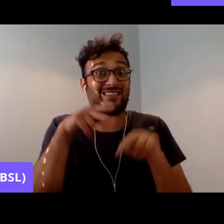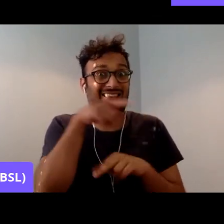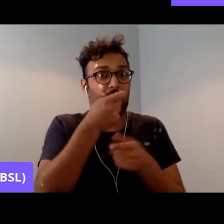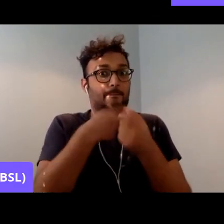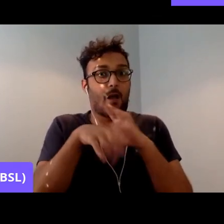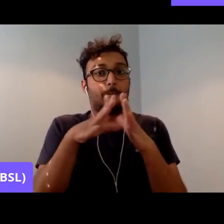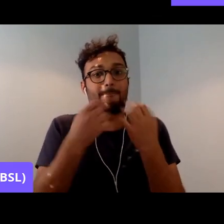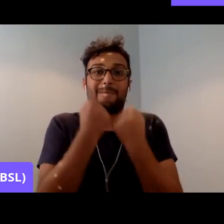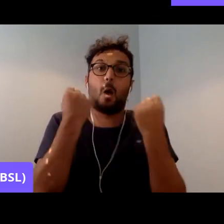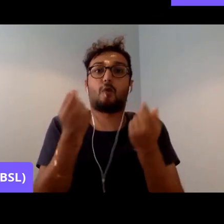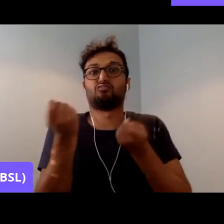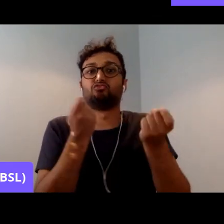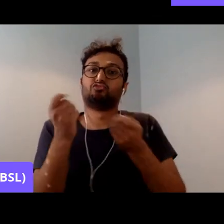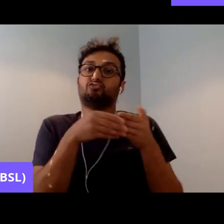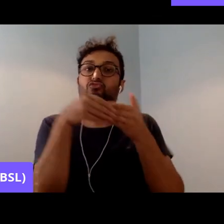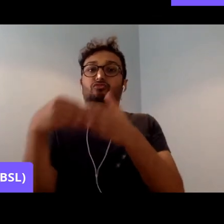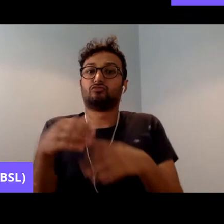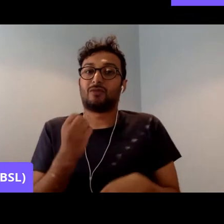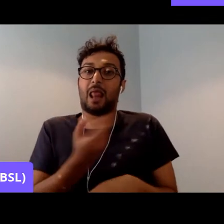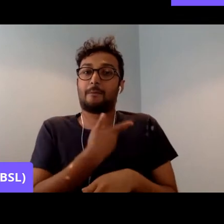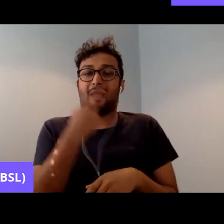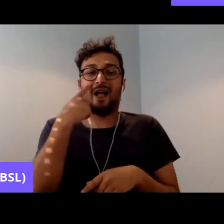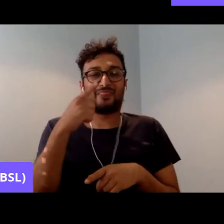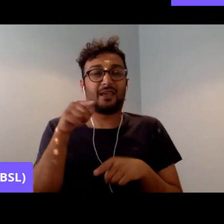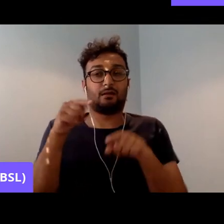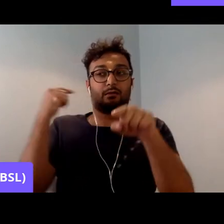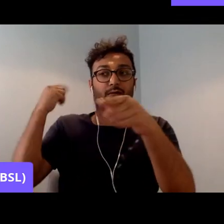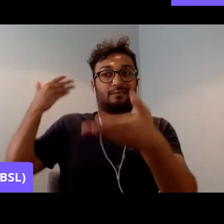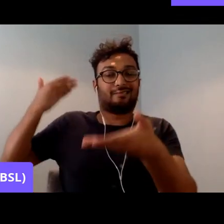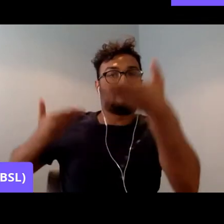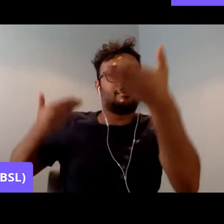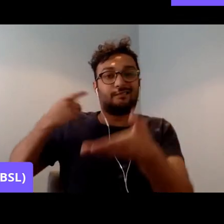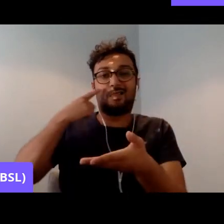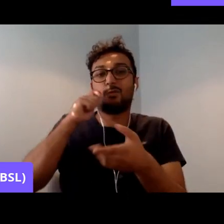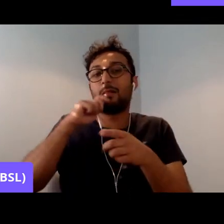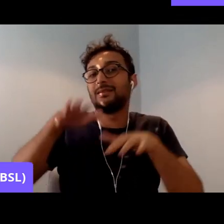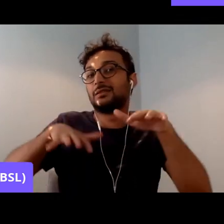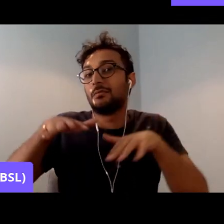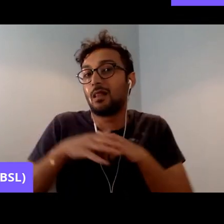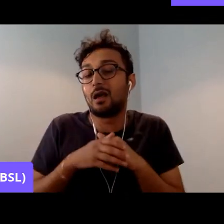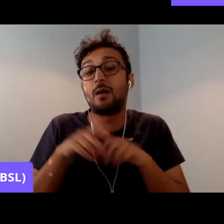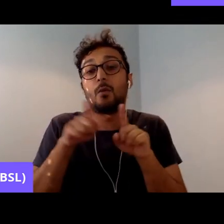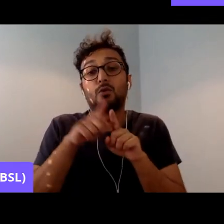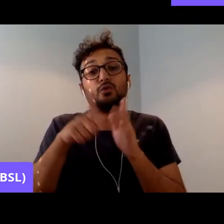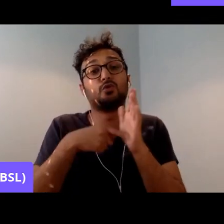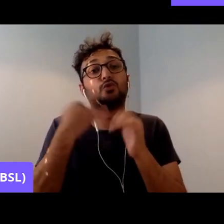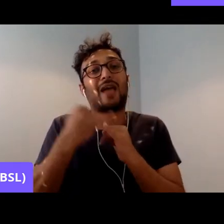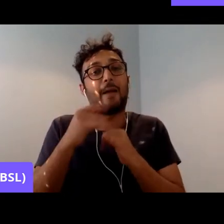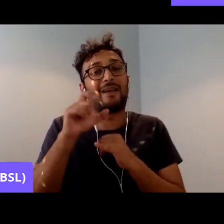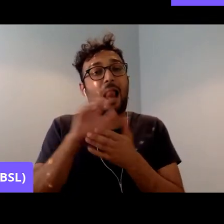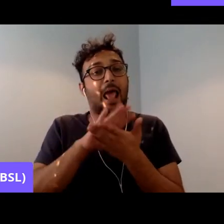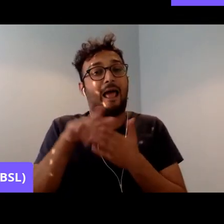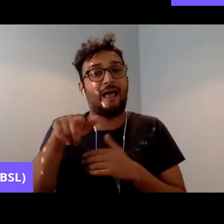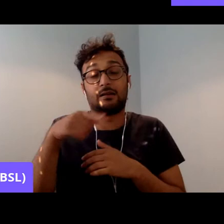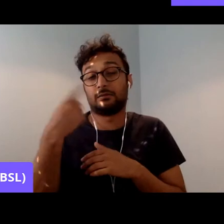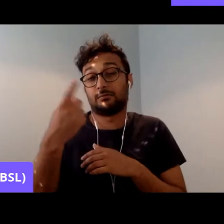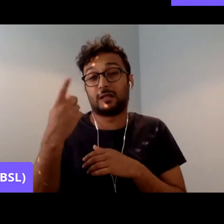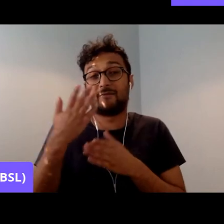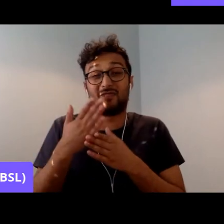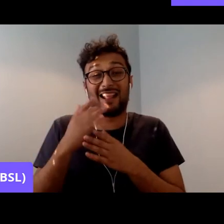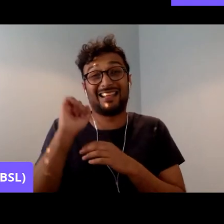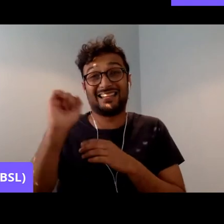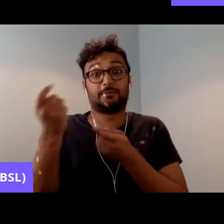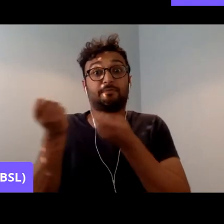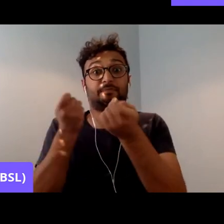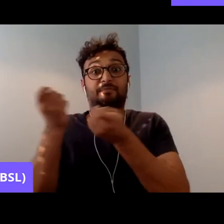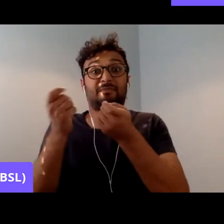So, I mean, Callaghan was also the prime minister who had, under whom the most racist immigration laws